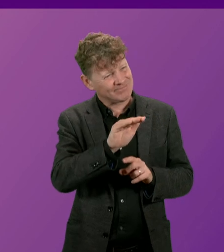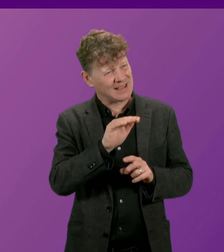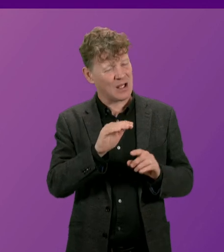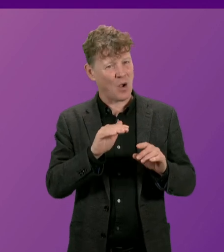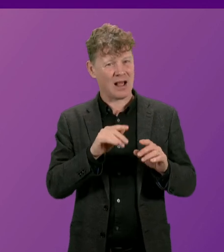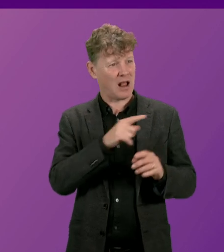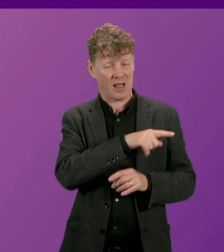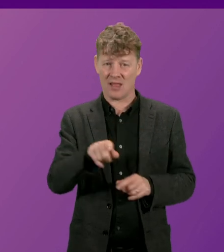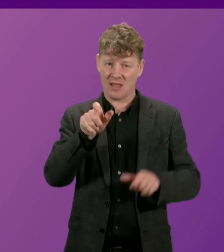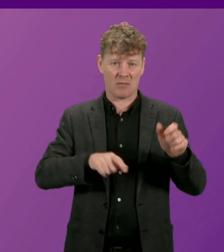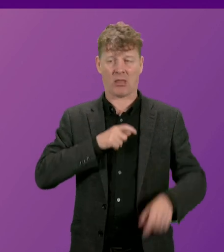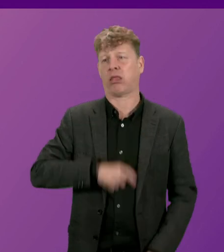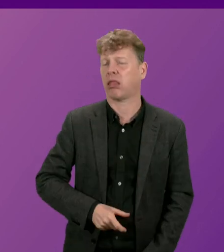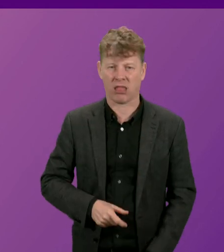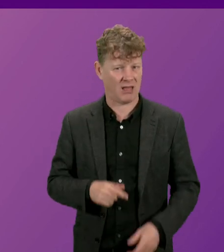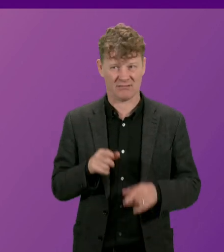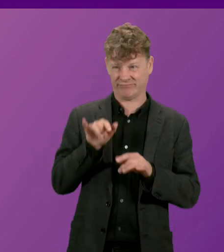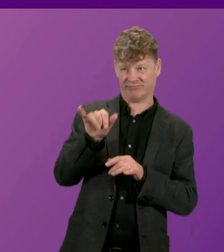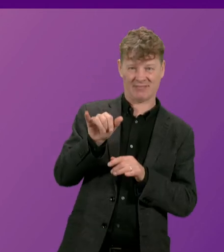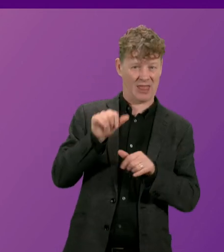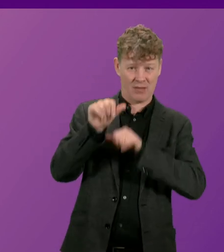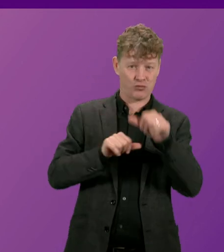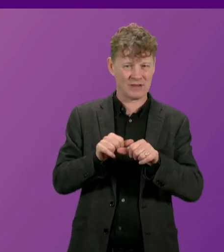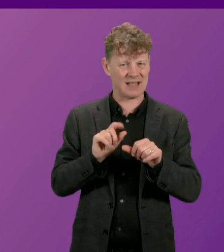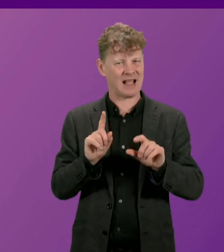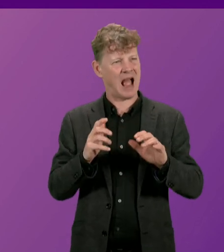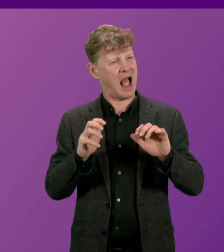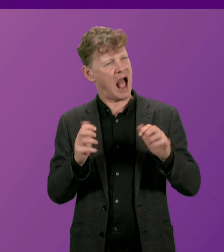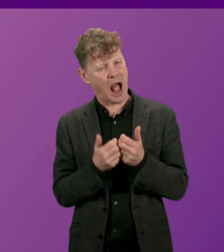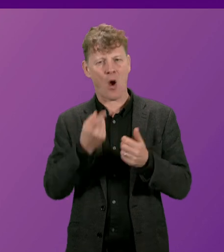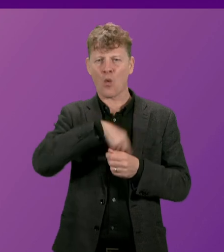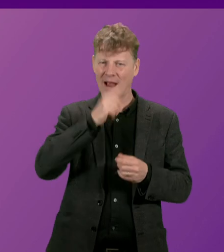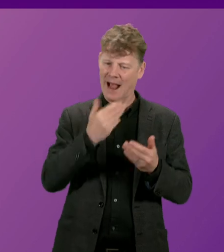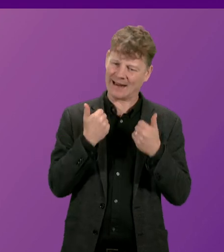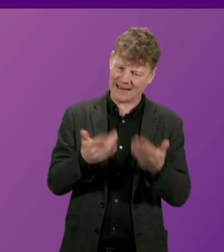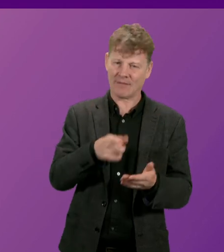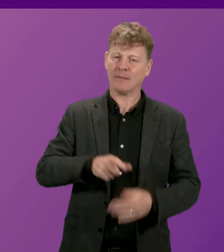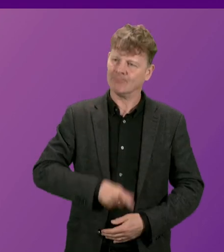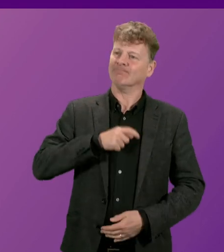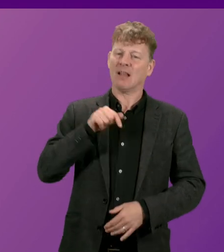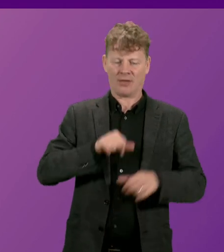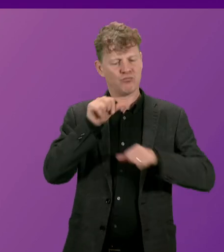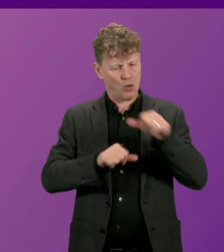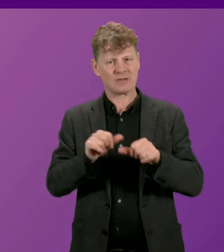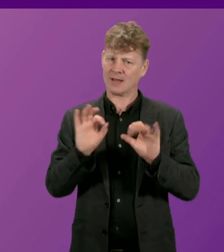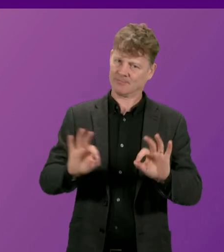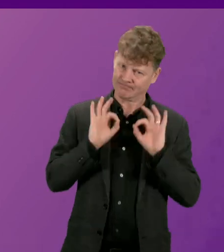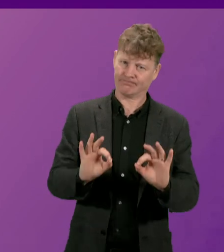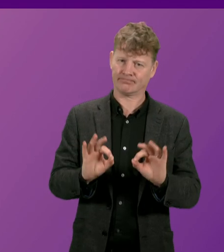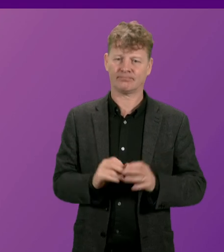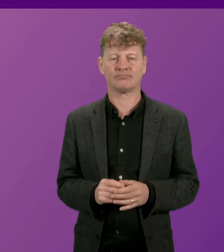the confidence of those ex-patients in this process to make sure they are seeing that this process is above board?